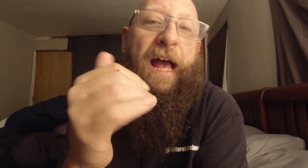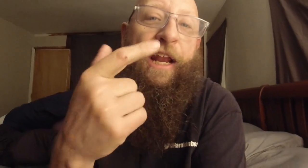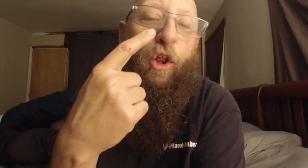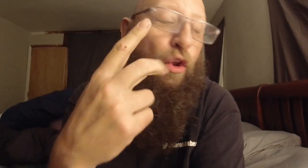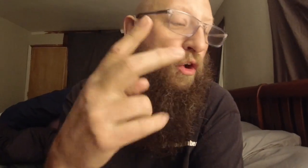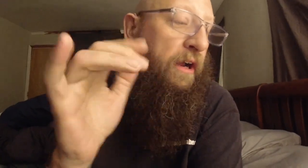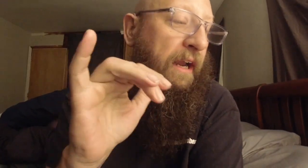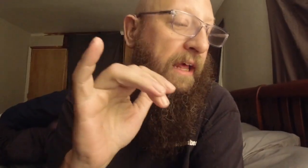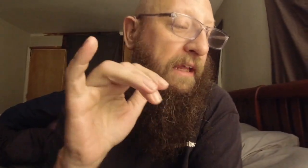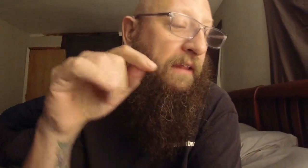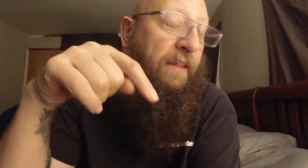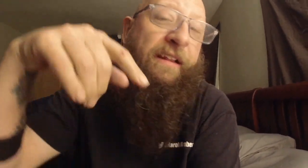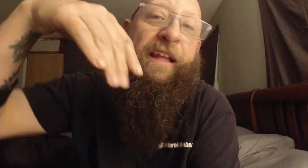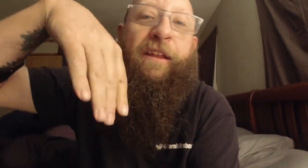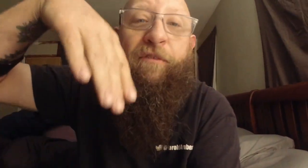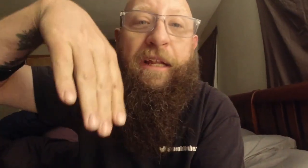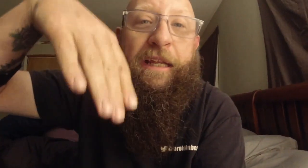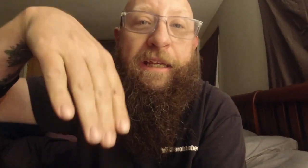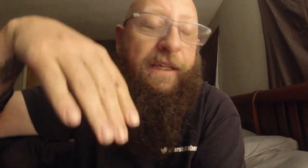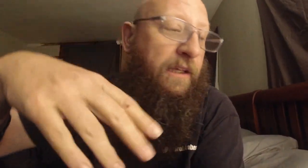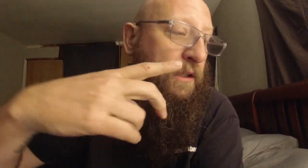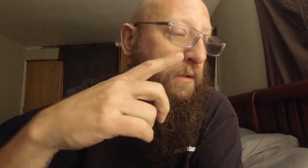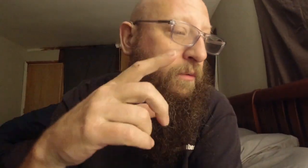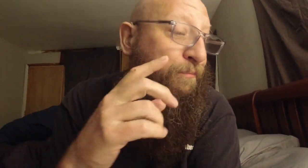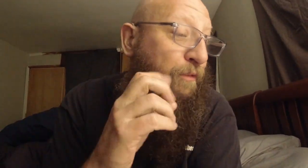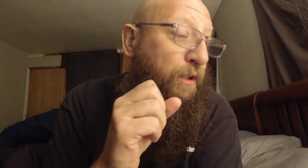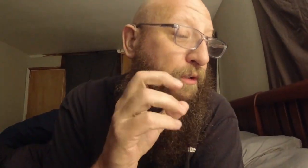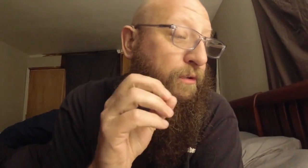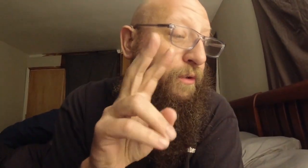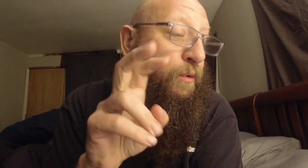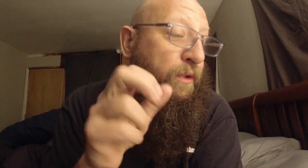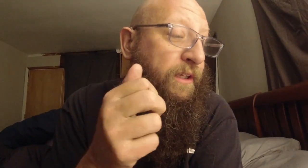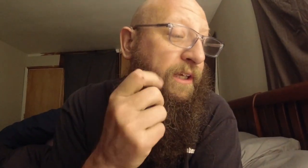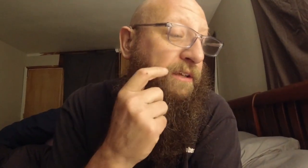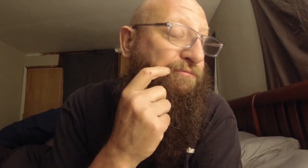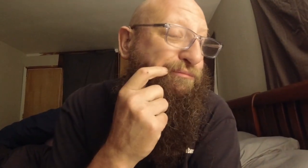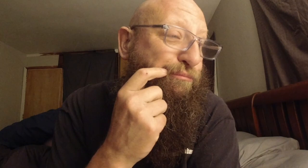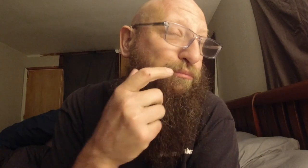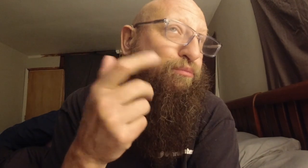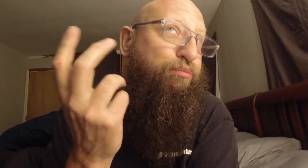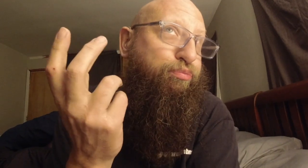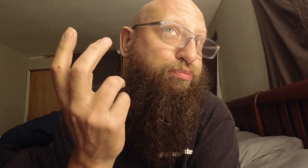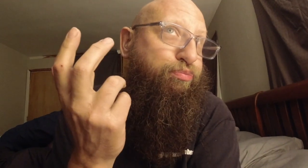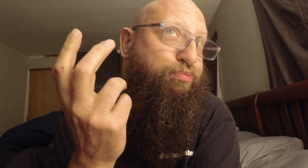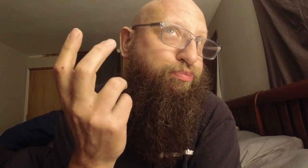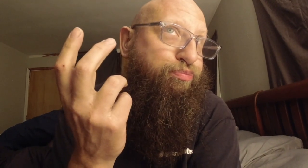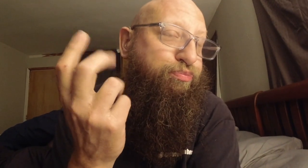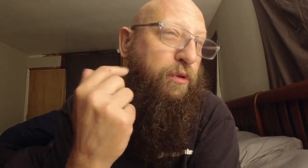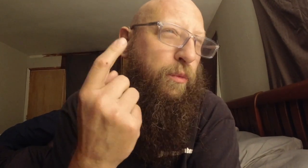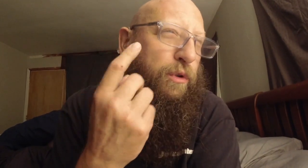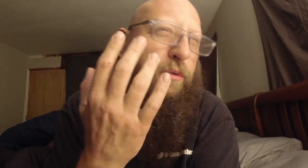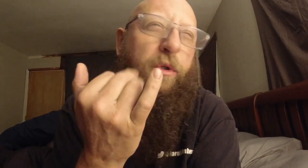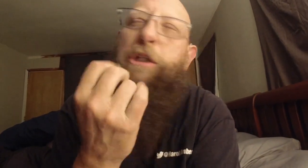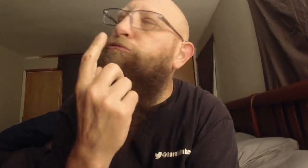how it looks like it's even so do you want to tell them i wonder why